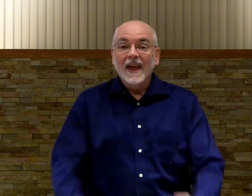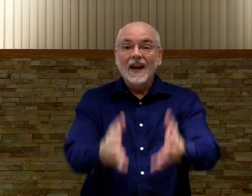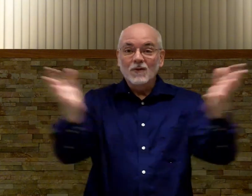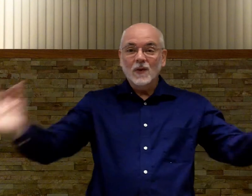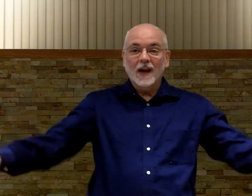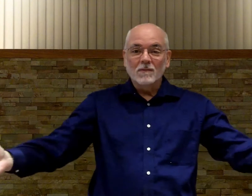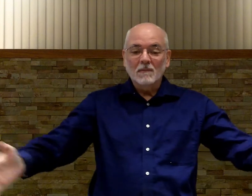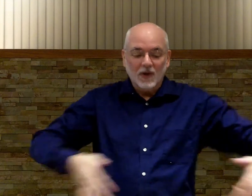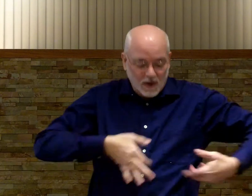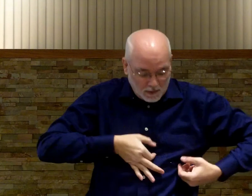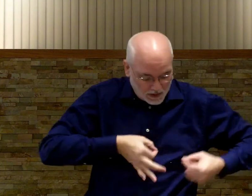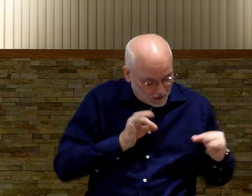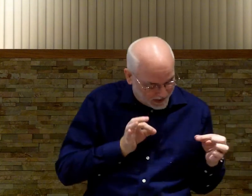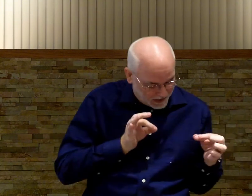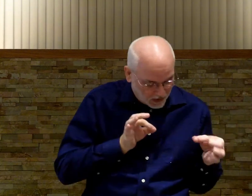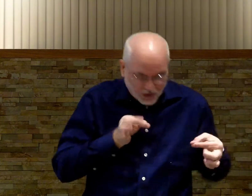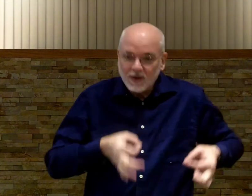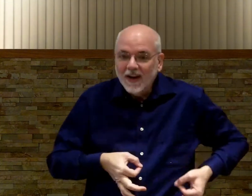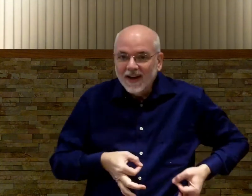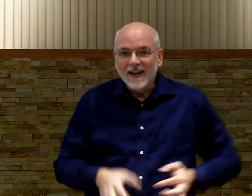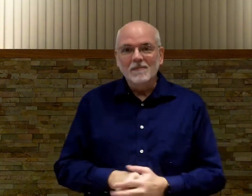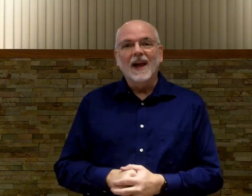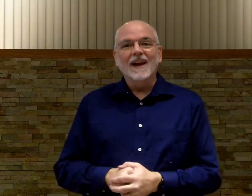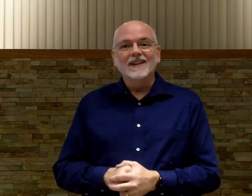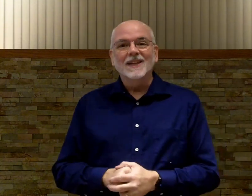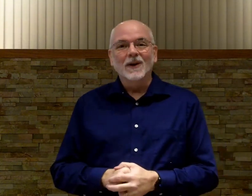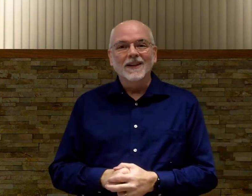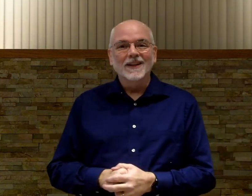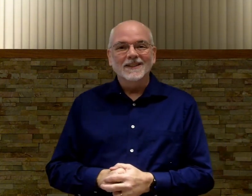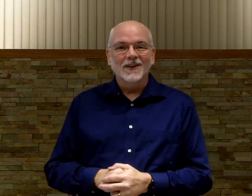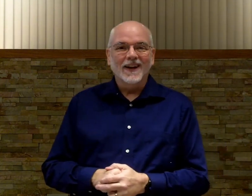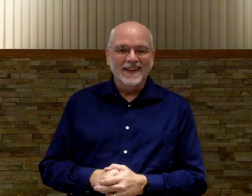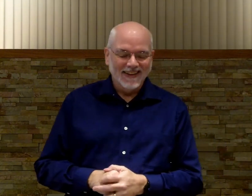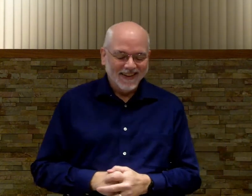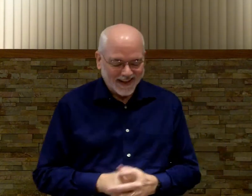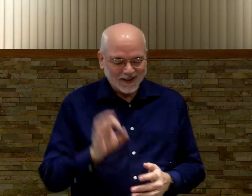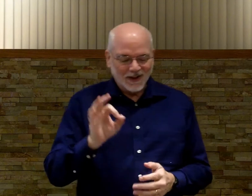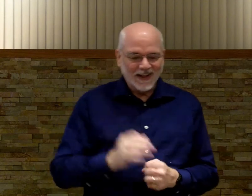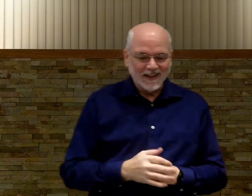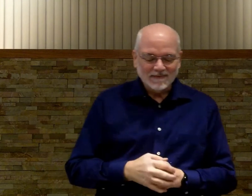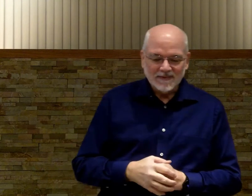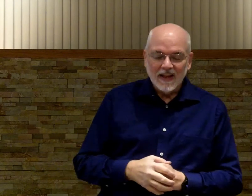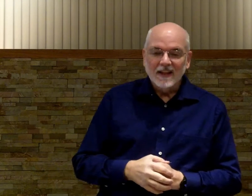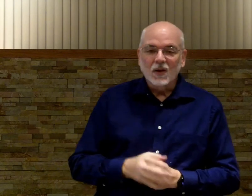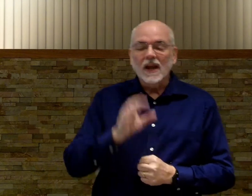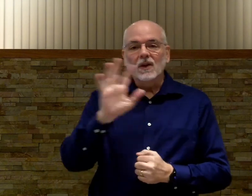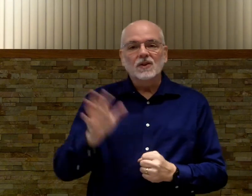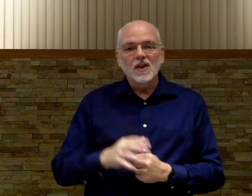And if you can't remember your number, it's okay to look at your name tag and see what it is. All right? That's all right. Okay, those are the